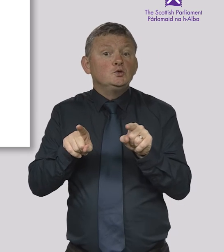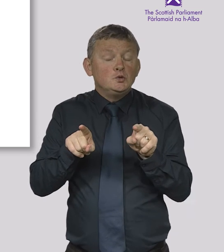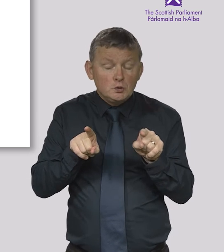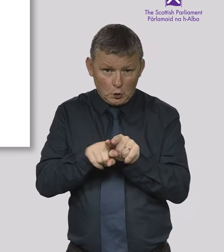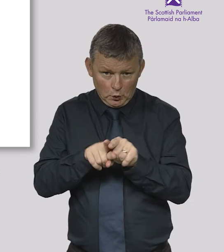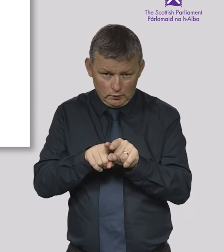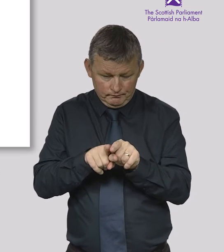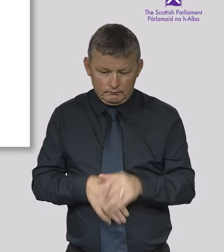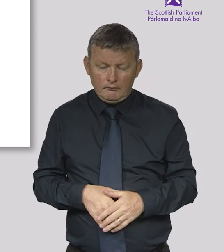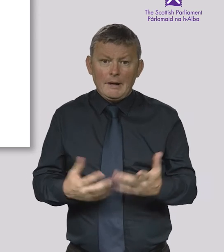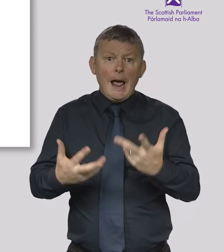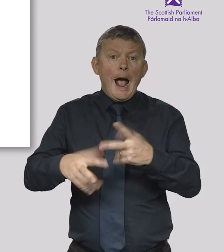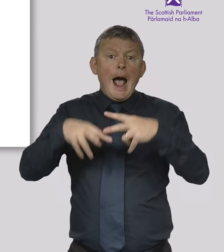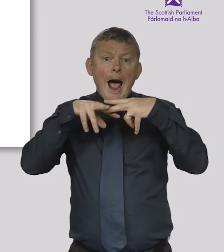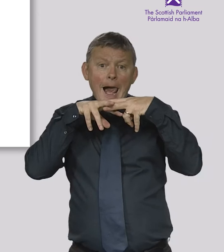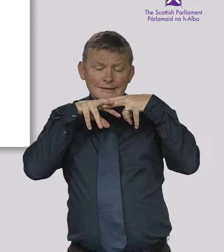themselves.